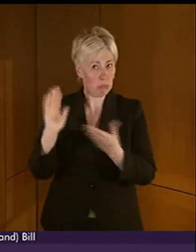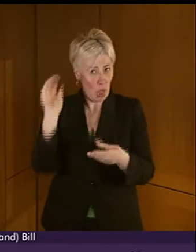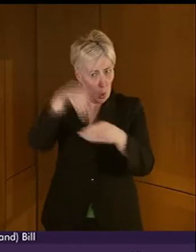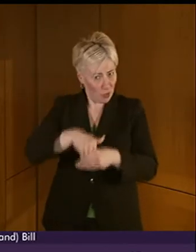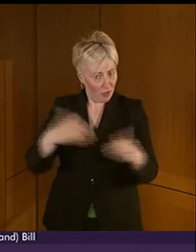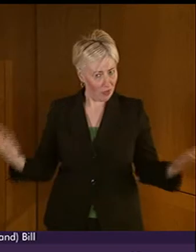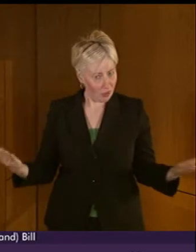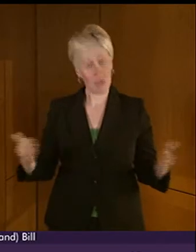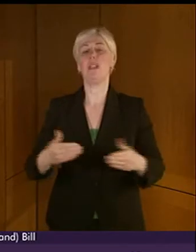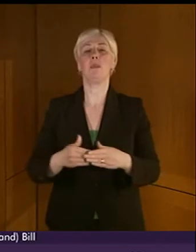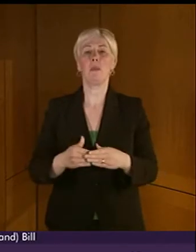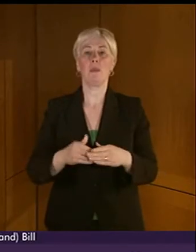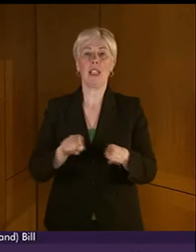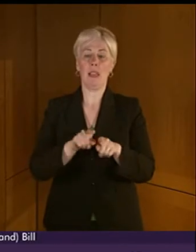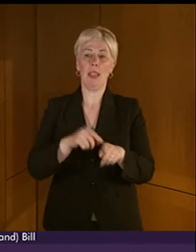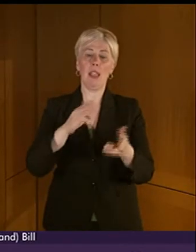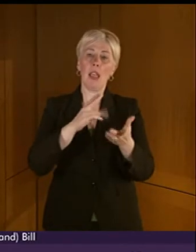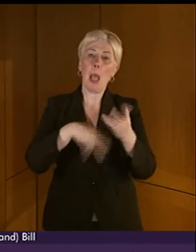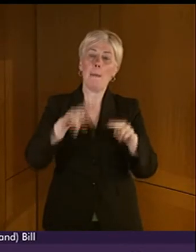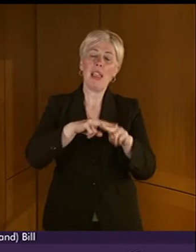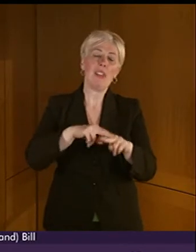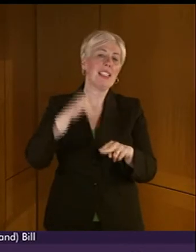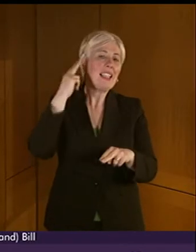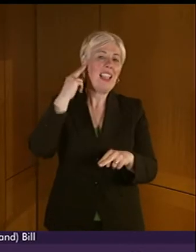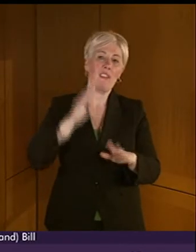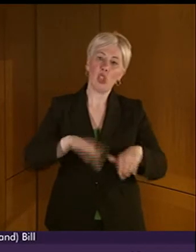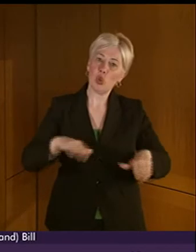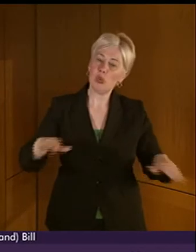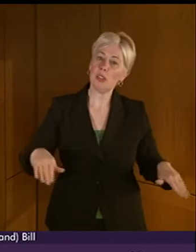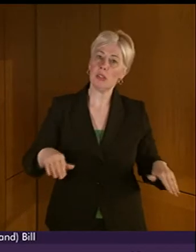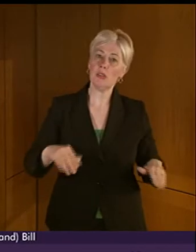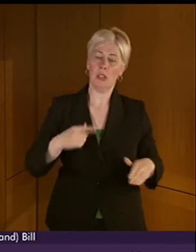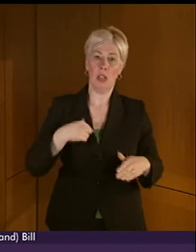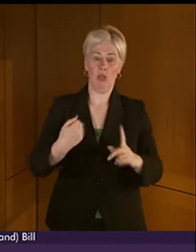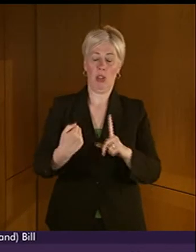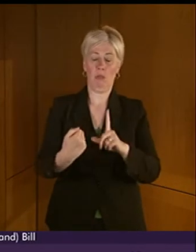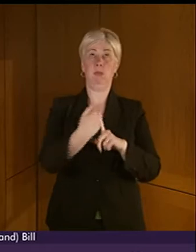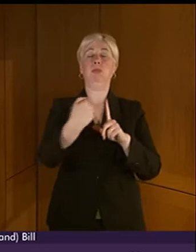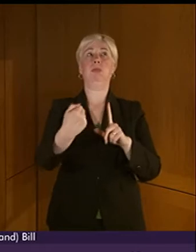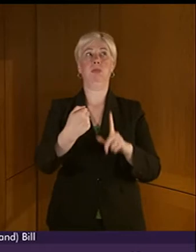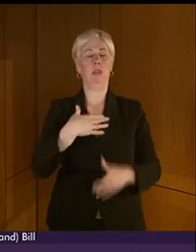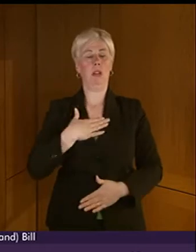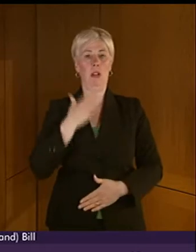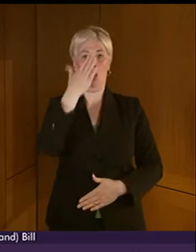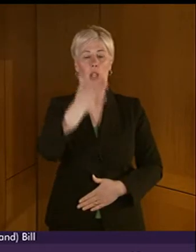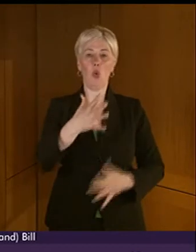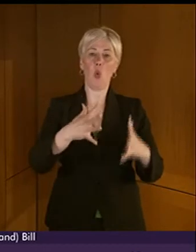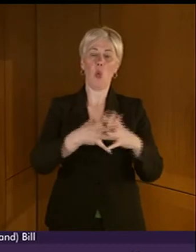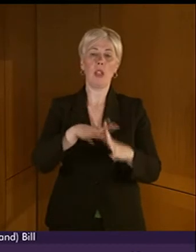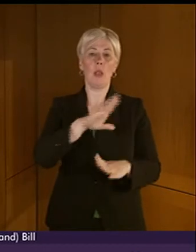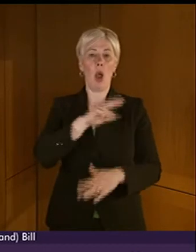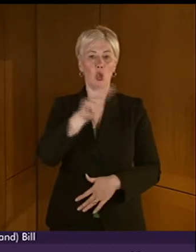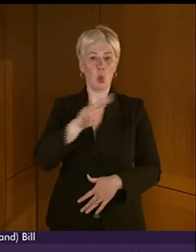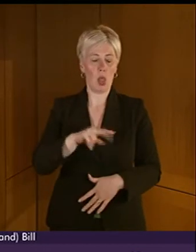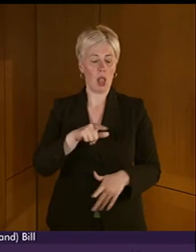have been given in relation to parents of deaf children. I was very struck by the visit to Windsor Park School where the pupils were